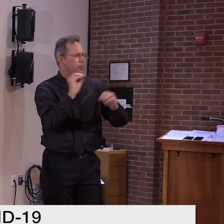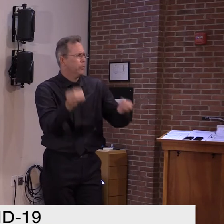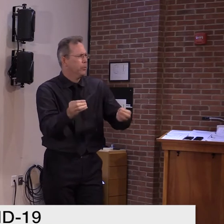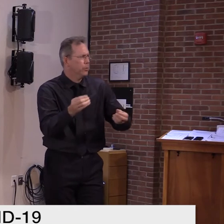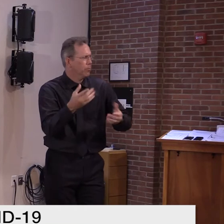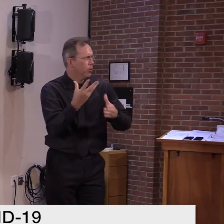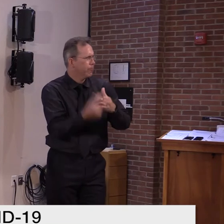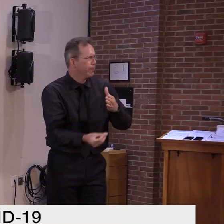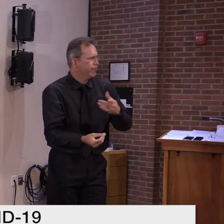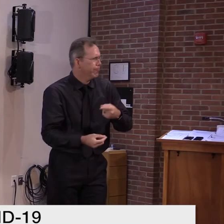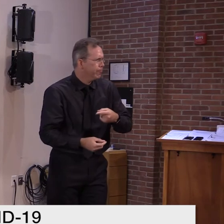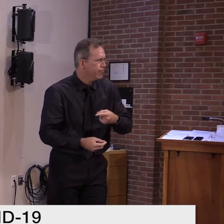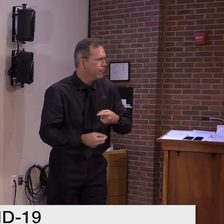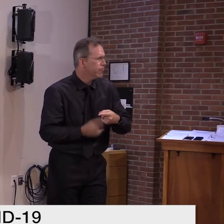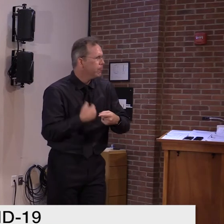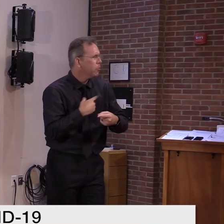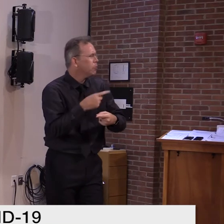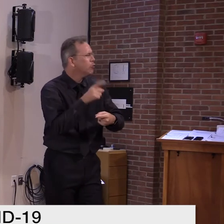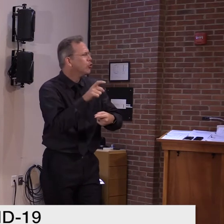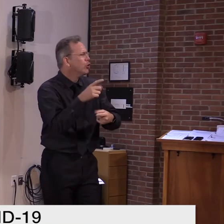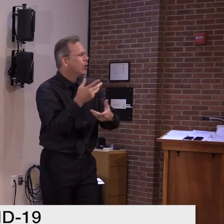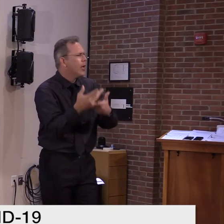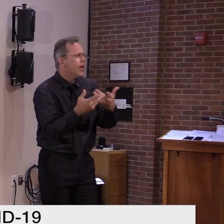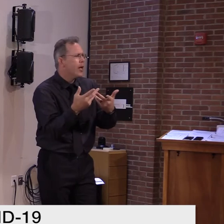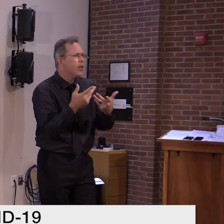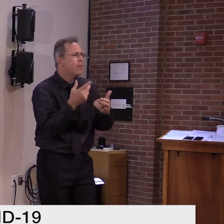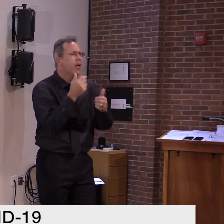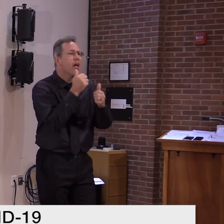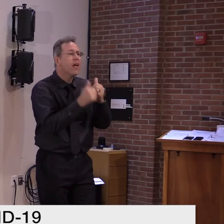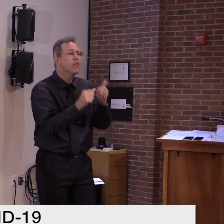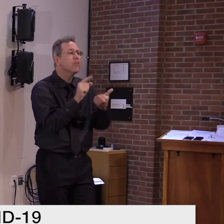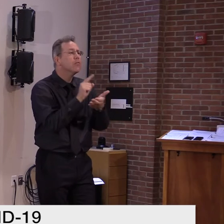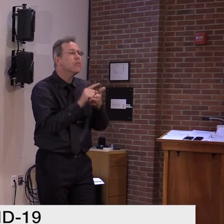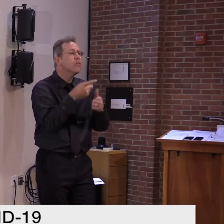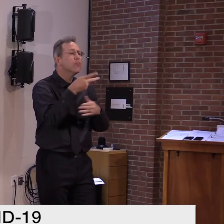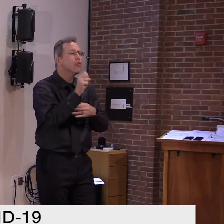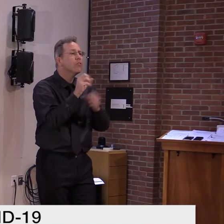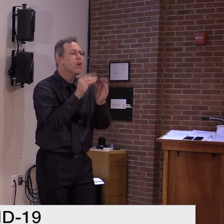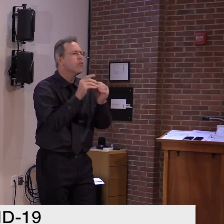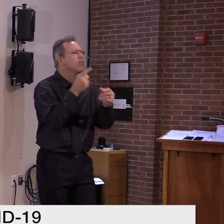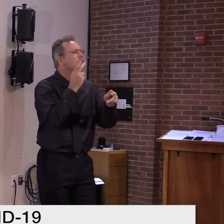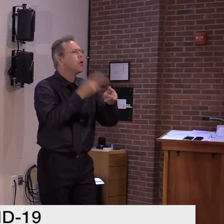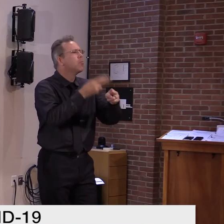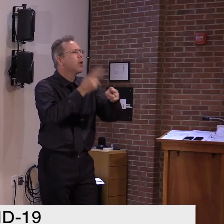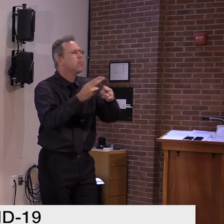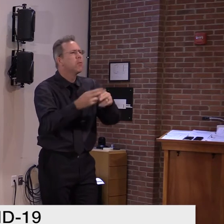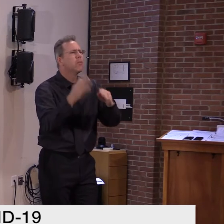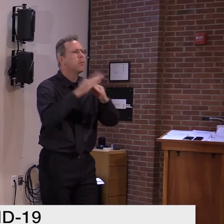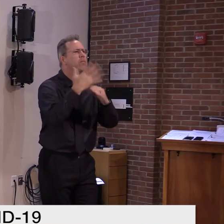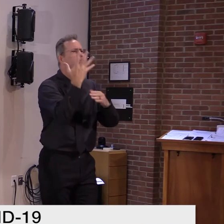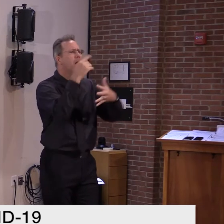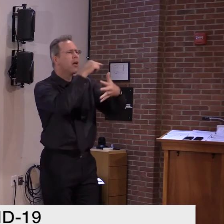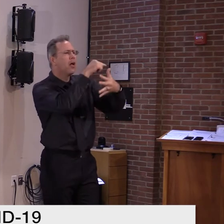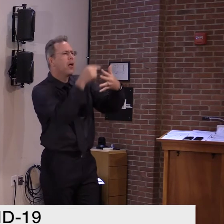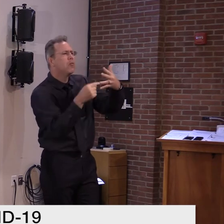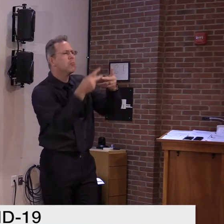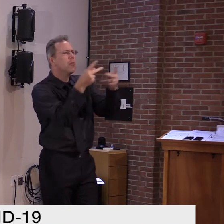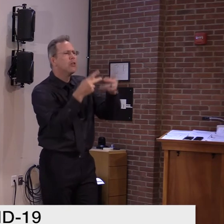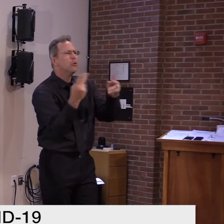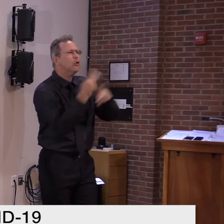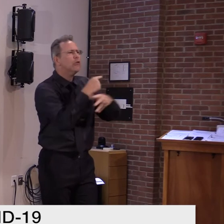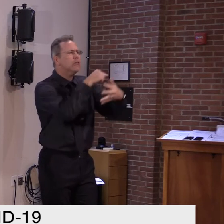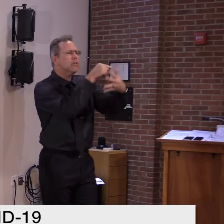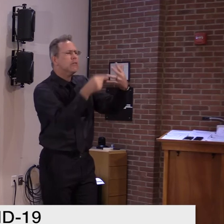maybe a case of us all, but please ask for the top five. Hey, Mike, this is, uh, Mike Smith. I did disclose it on last